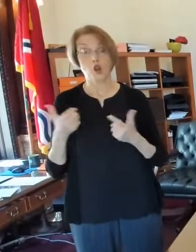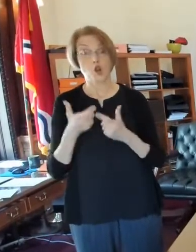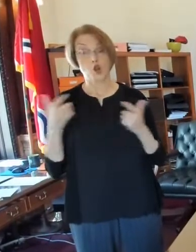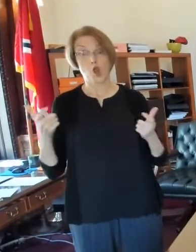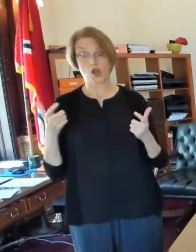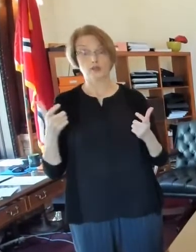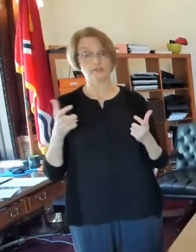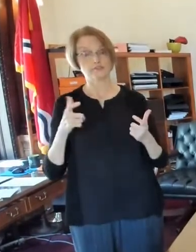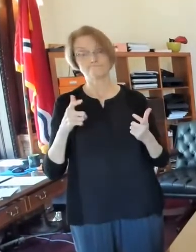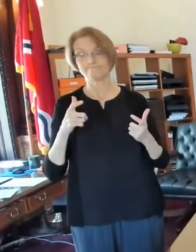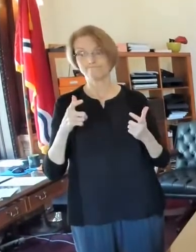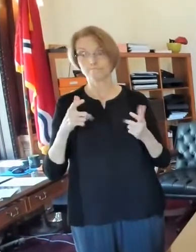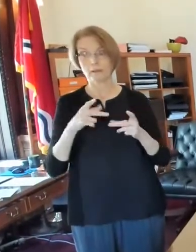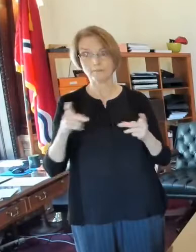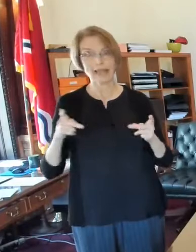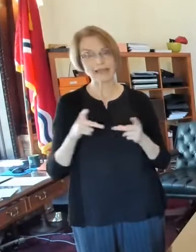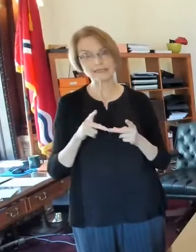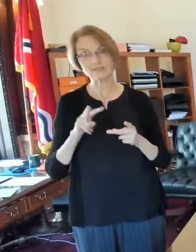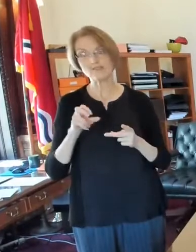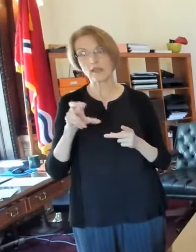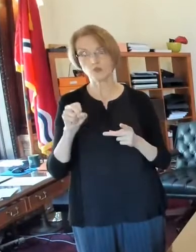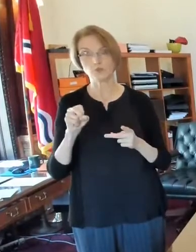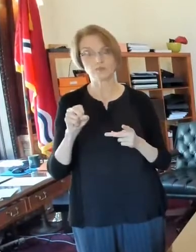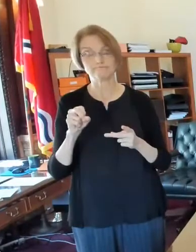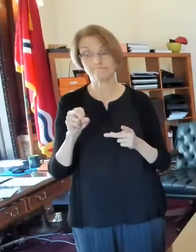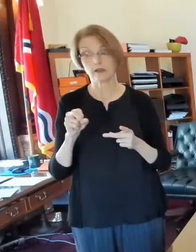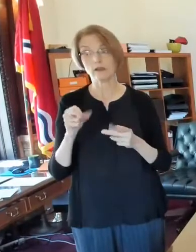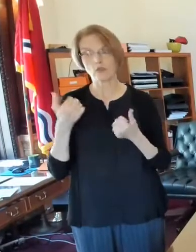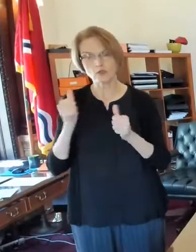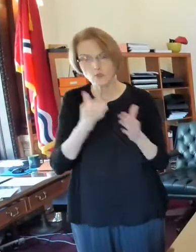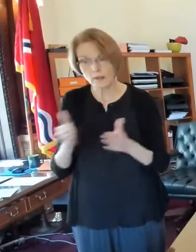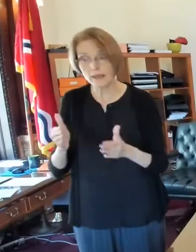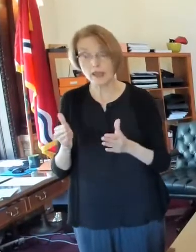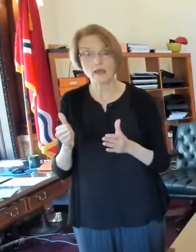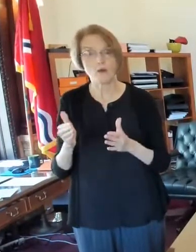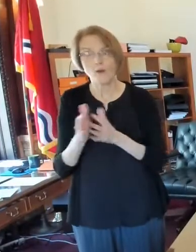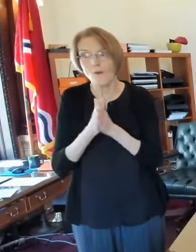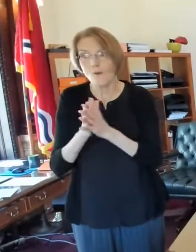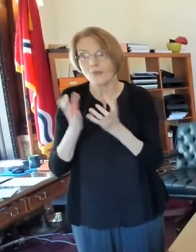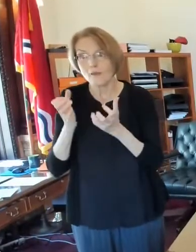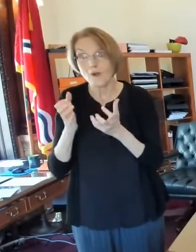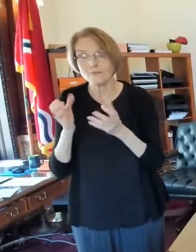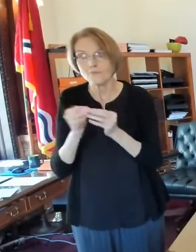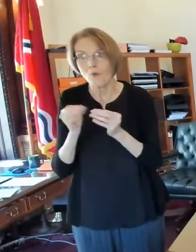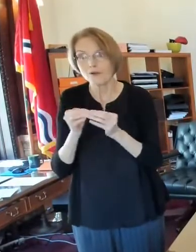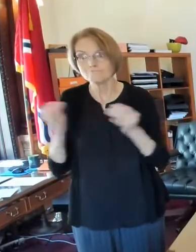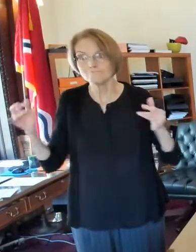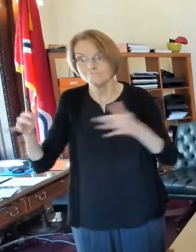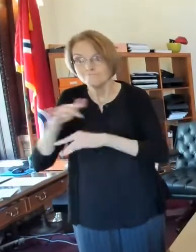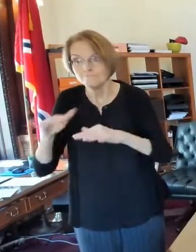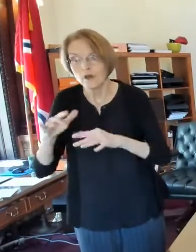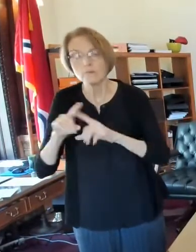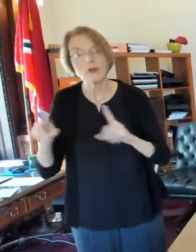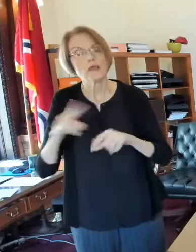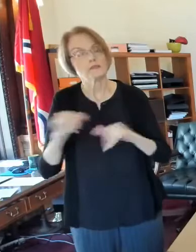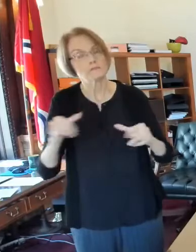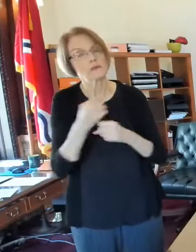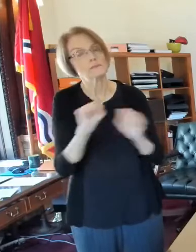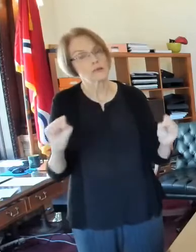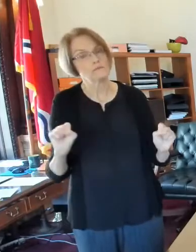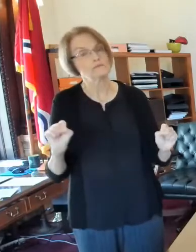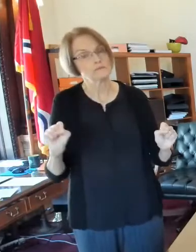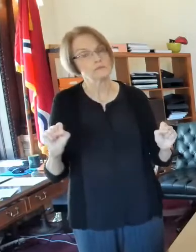are, you know, they're trying to plan for this too, because they, they really want to have big events, but they really want to be safe. I mean,